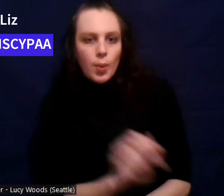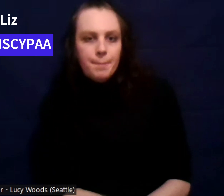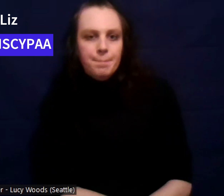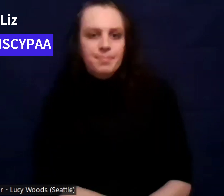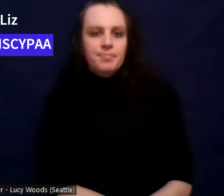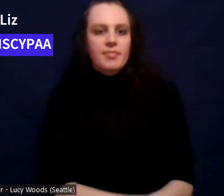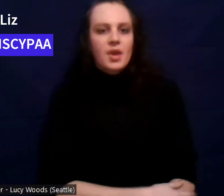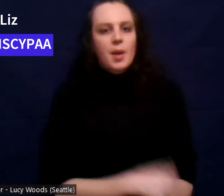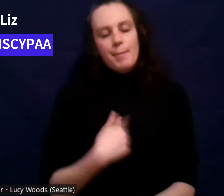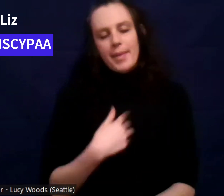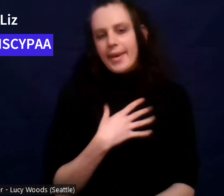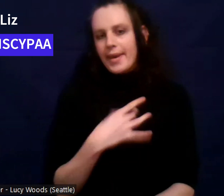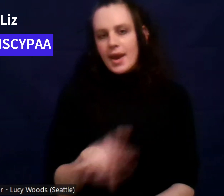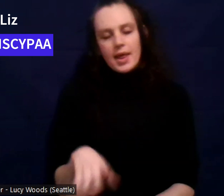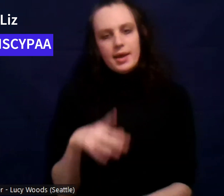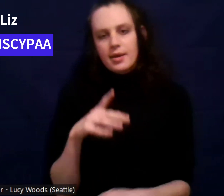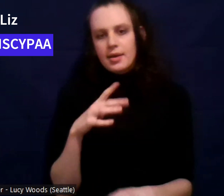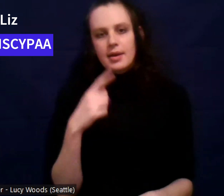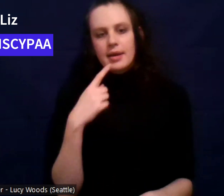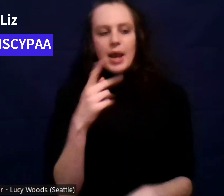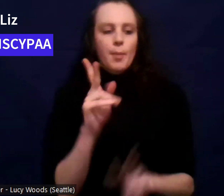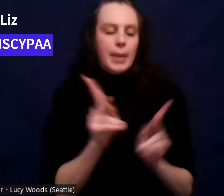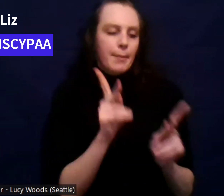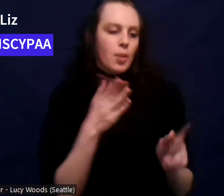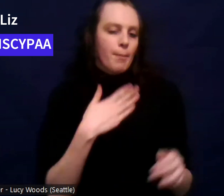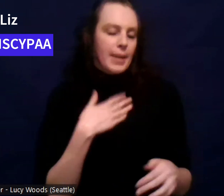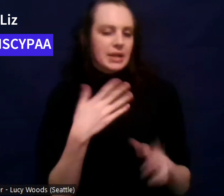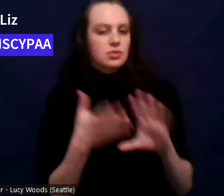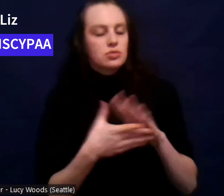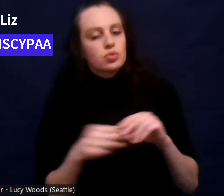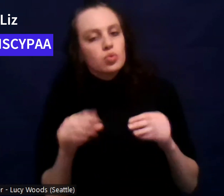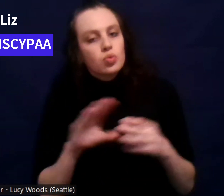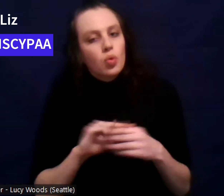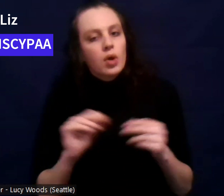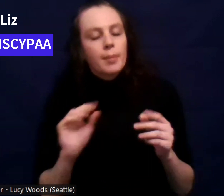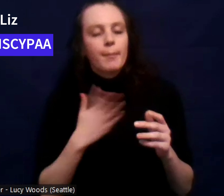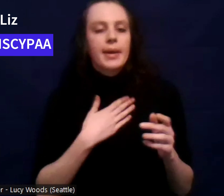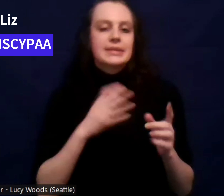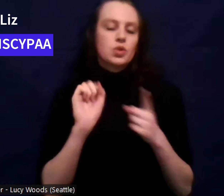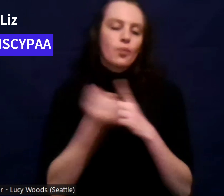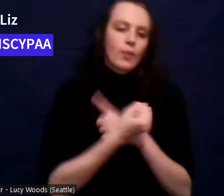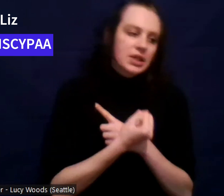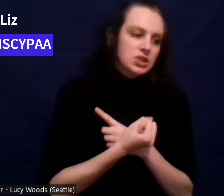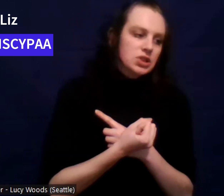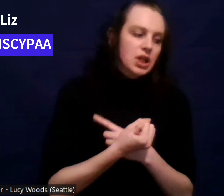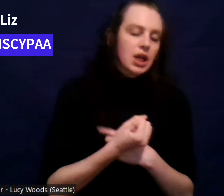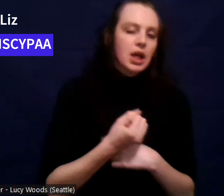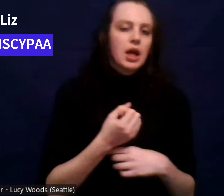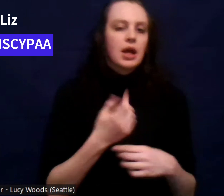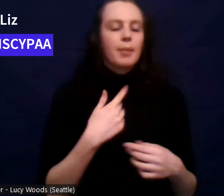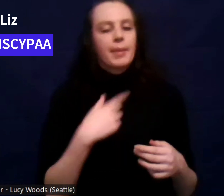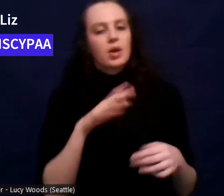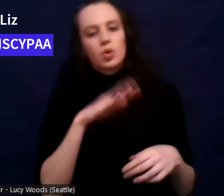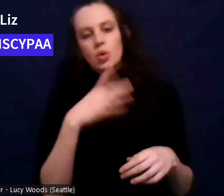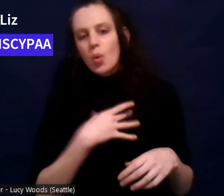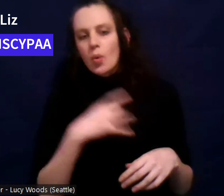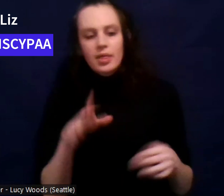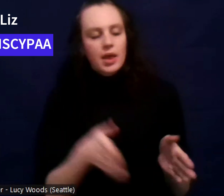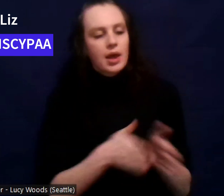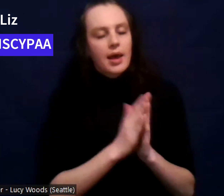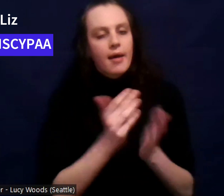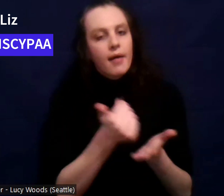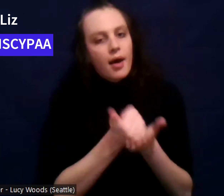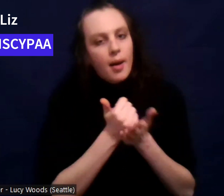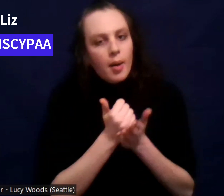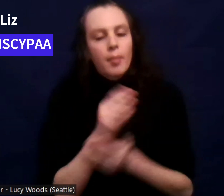telling anyone where I was at or like asking for help. So I wasn't gonna, um, talk to anyone after the meeting and I was like, never going to come back. But I was like